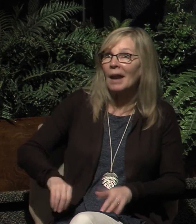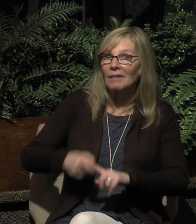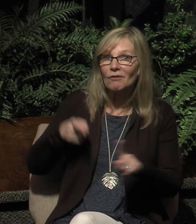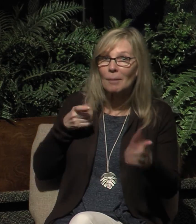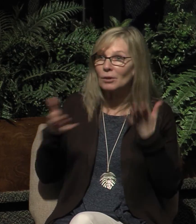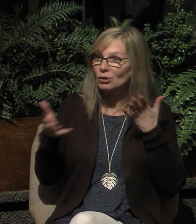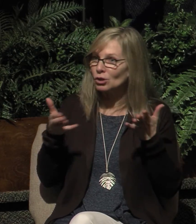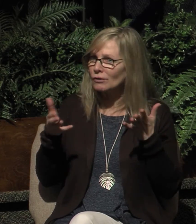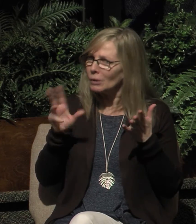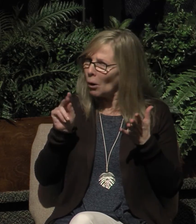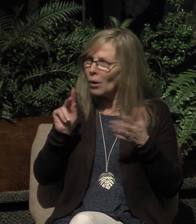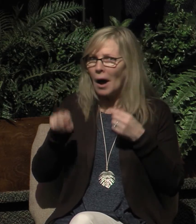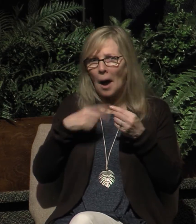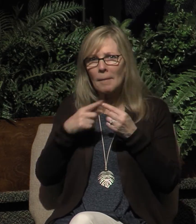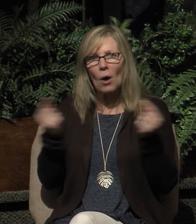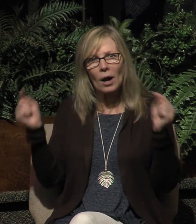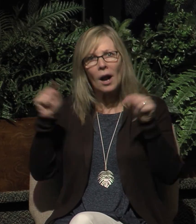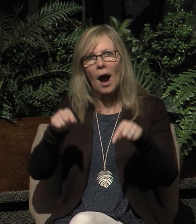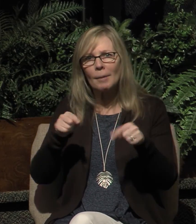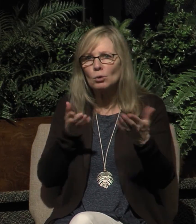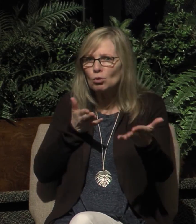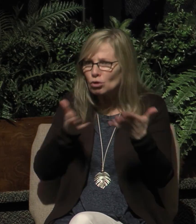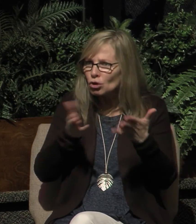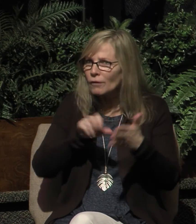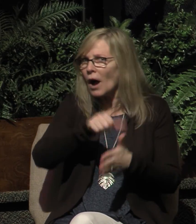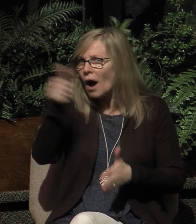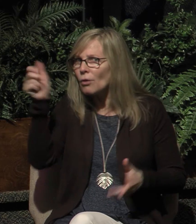It's about coming in order to serve others.